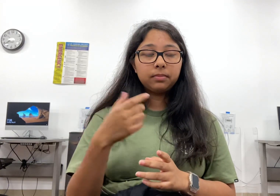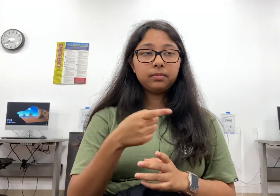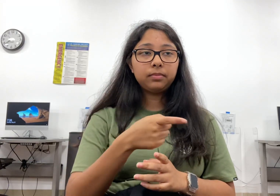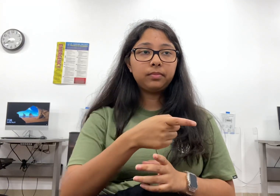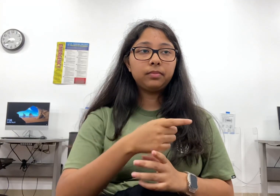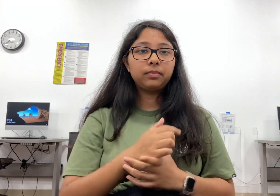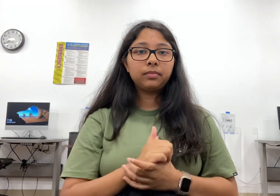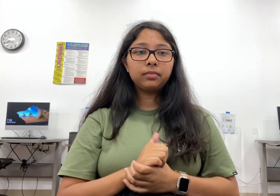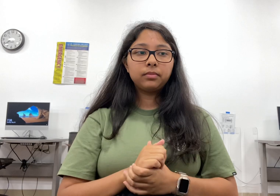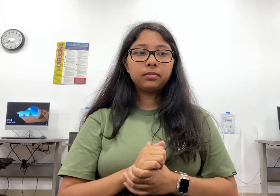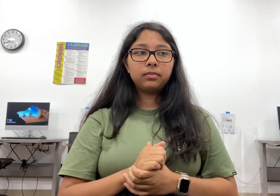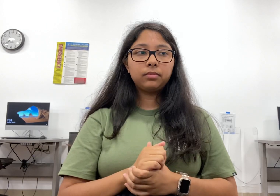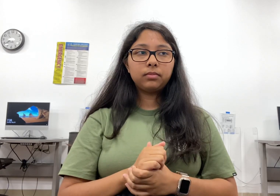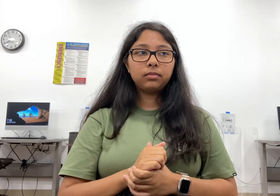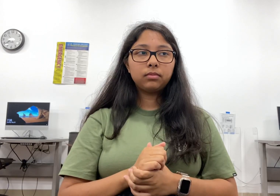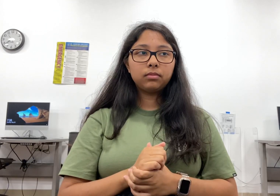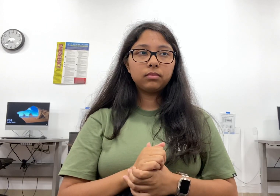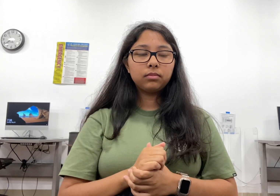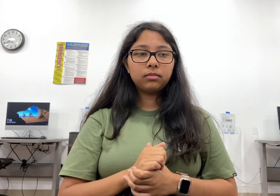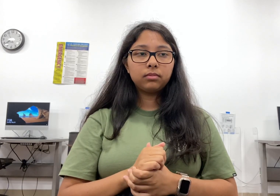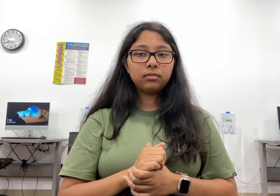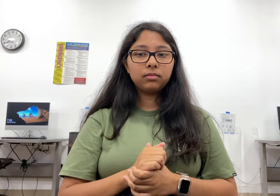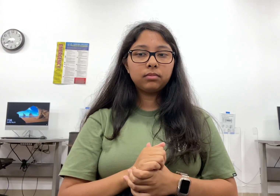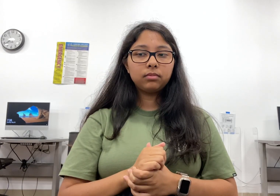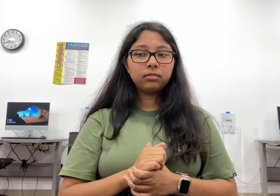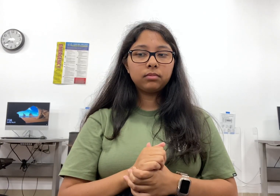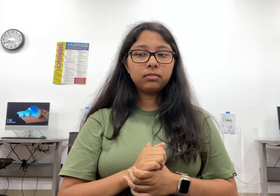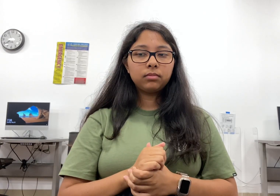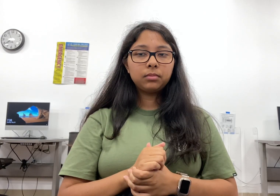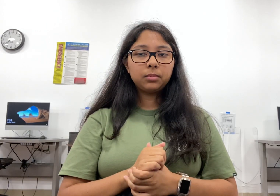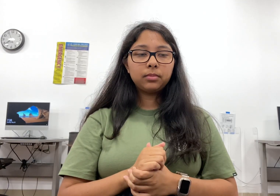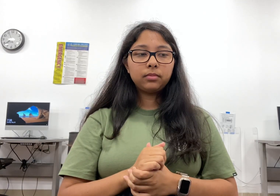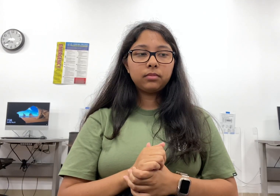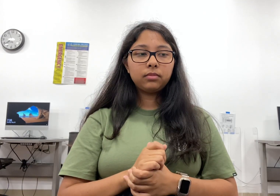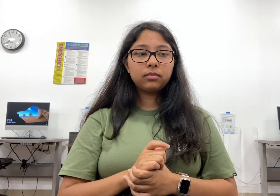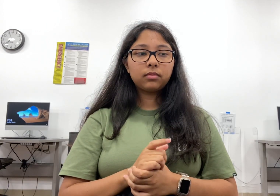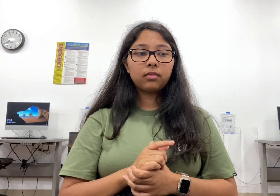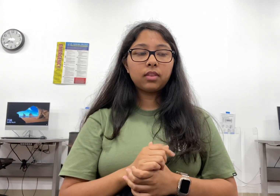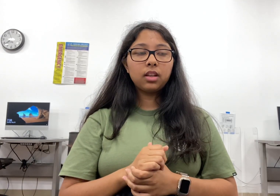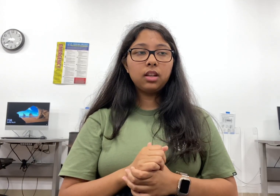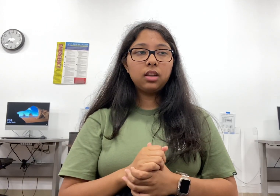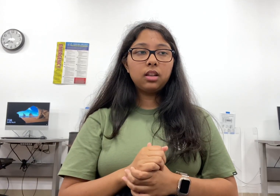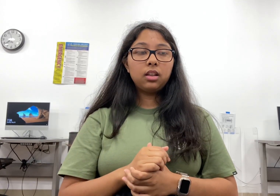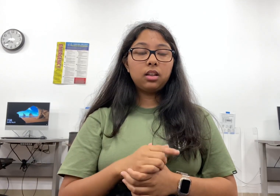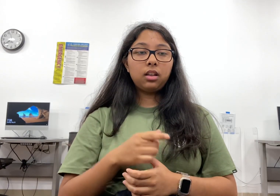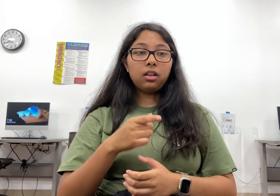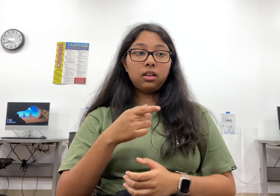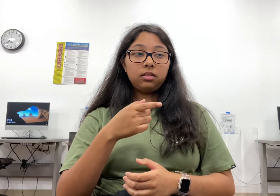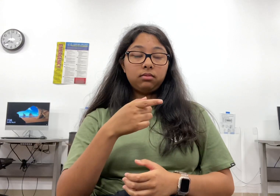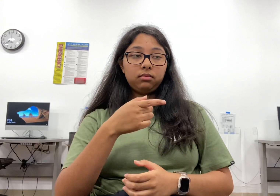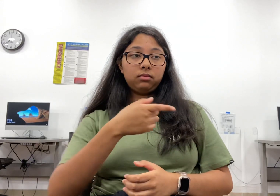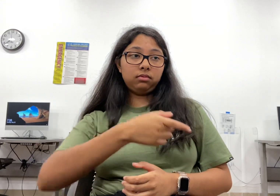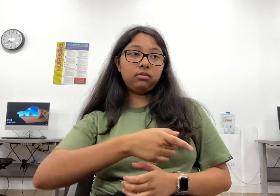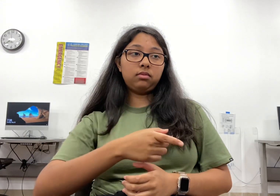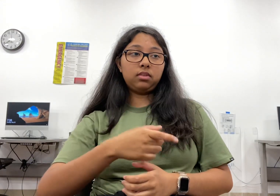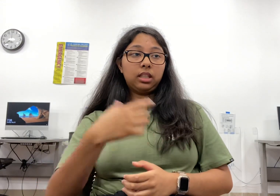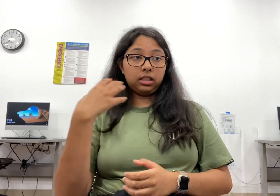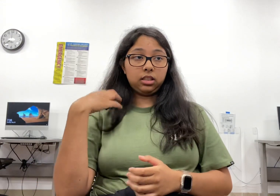minister who came along to convert to